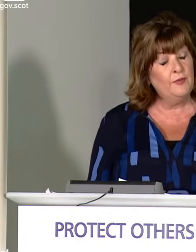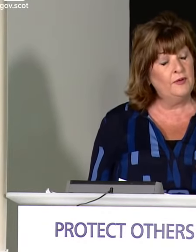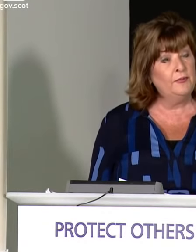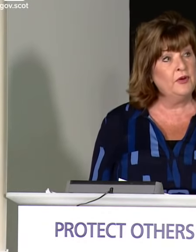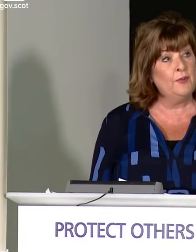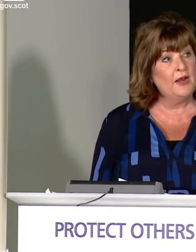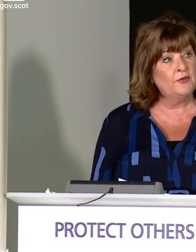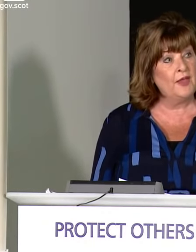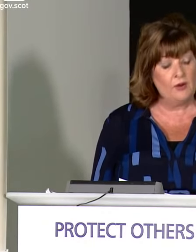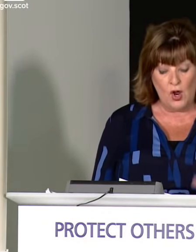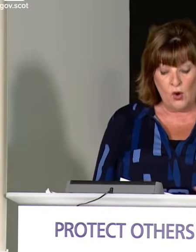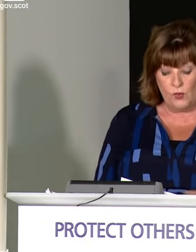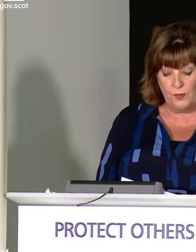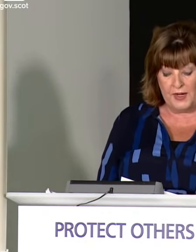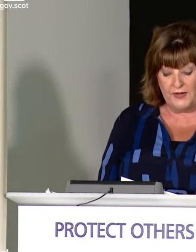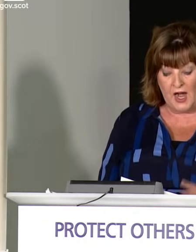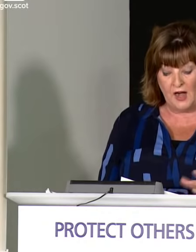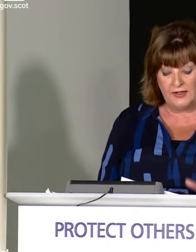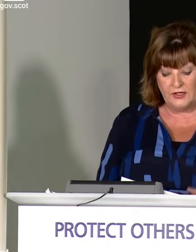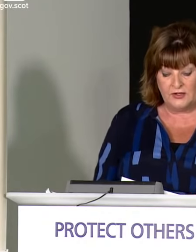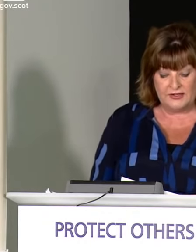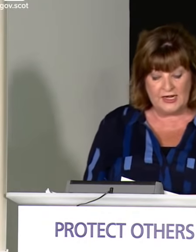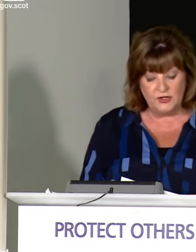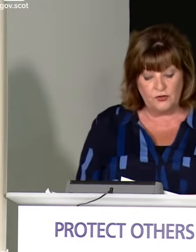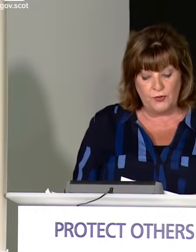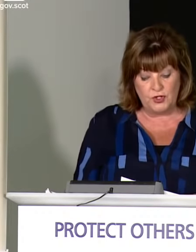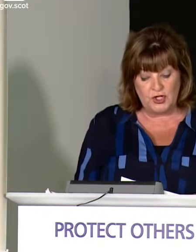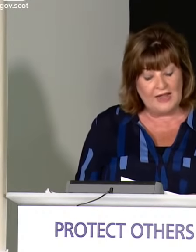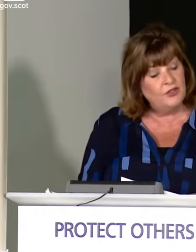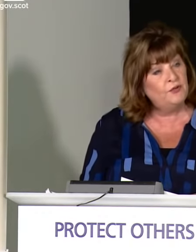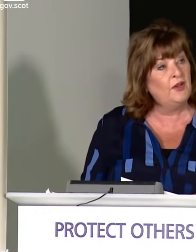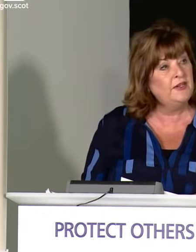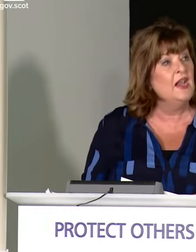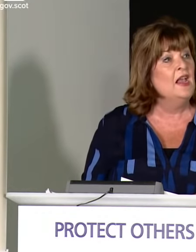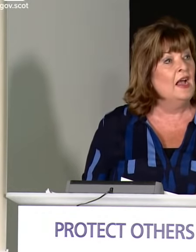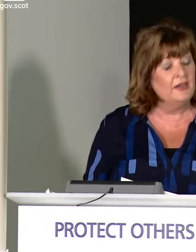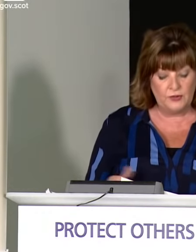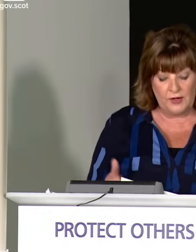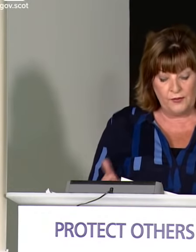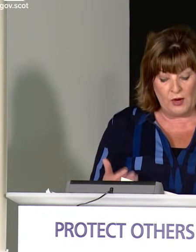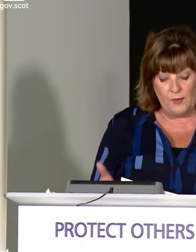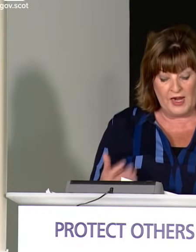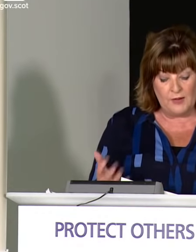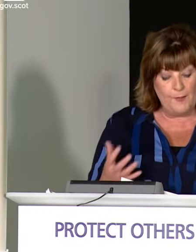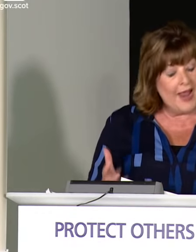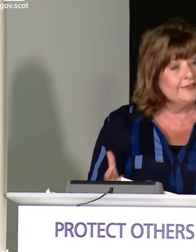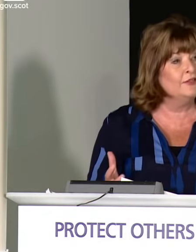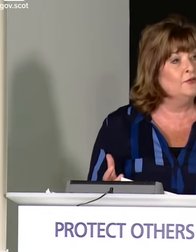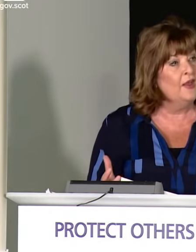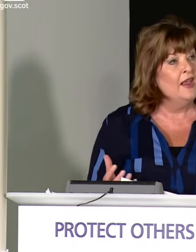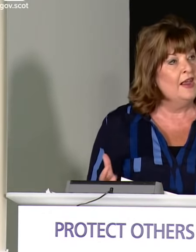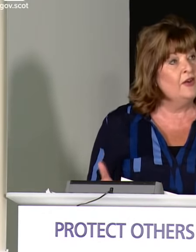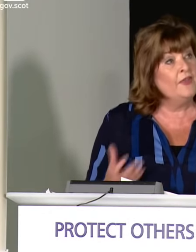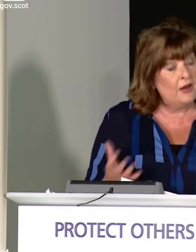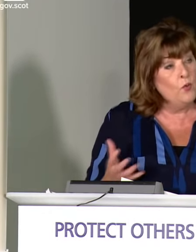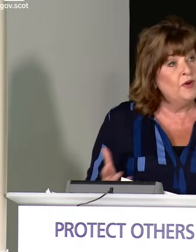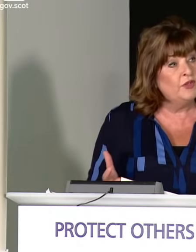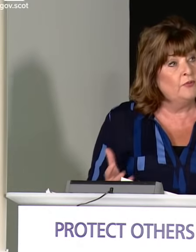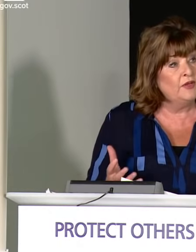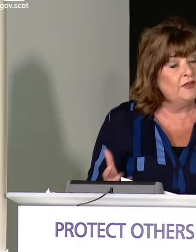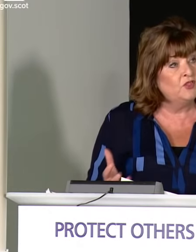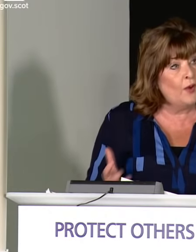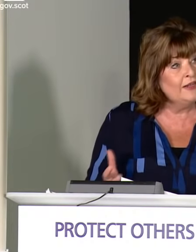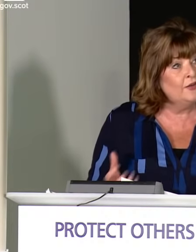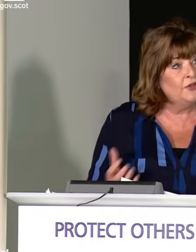£25 million of that will be the Early Stage Growth Challenge Fund. And so therefore that will be a competitive area that